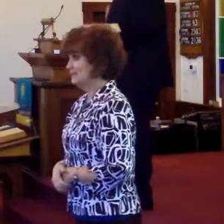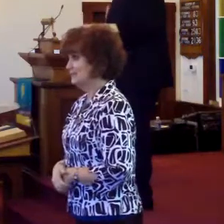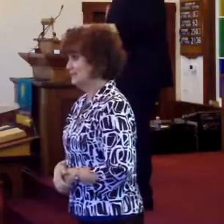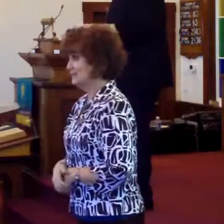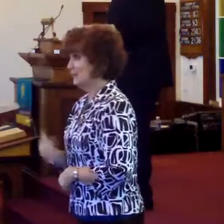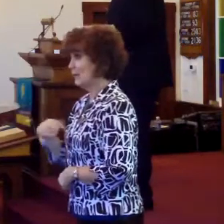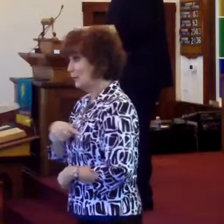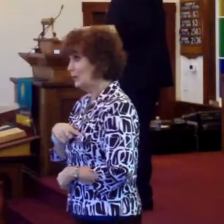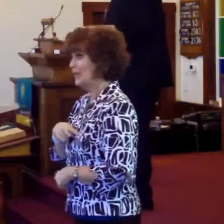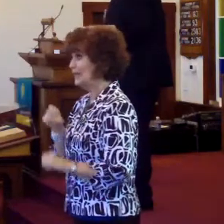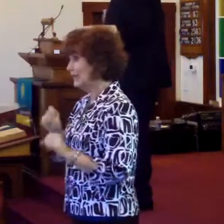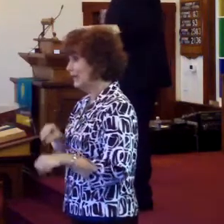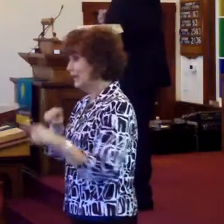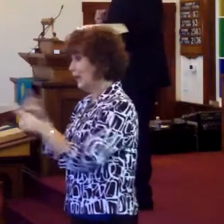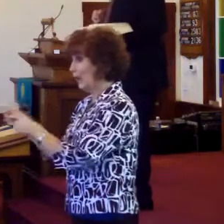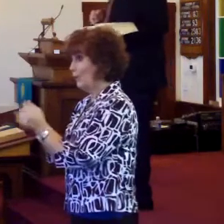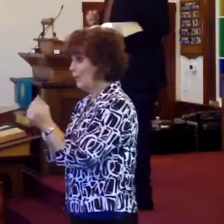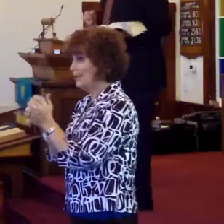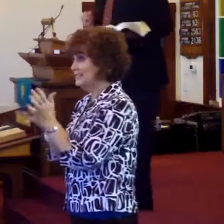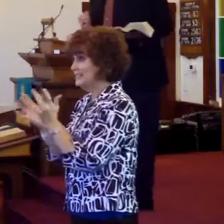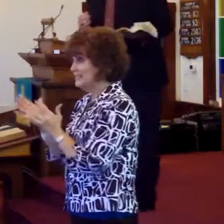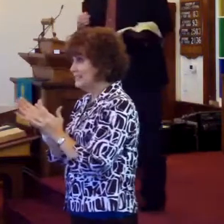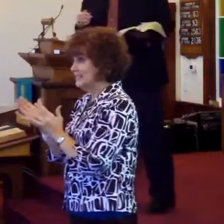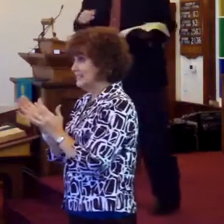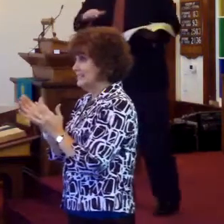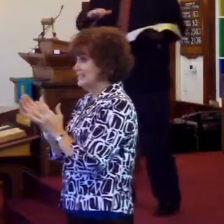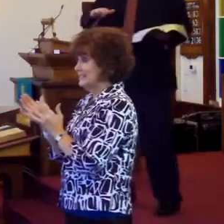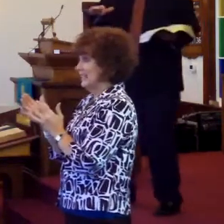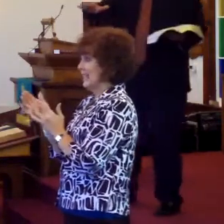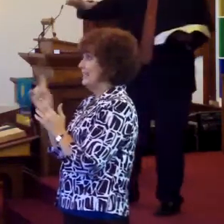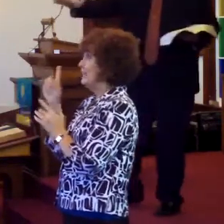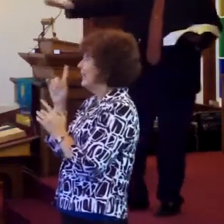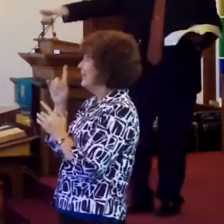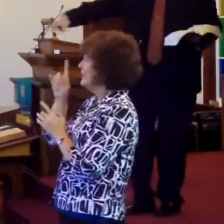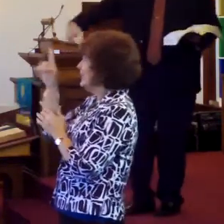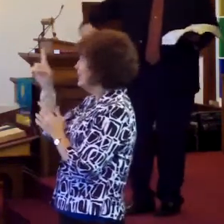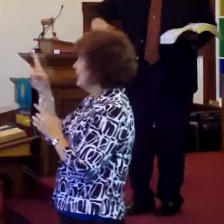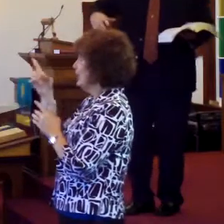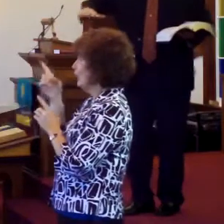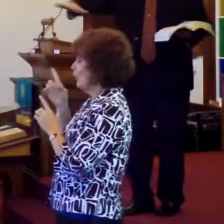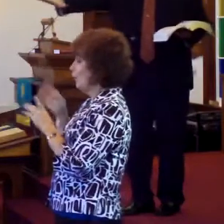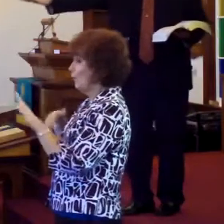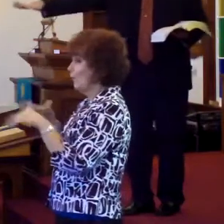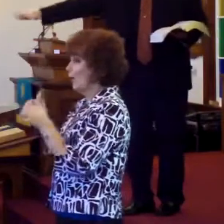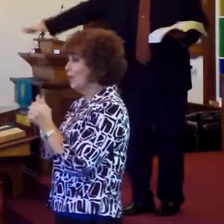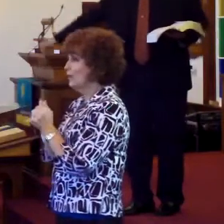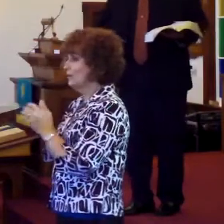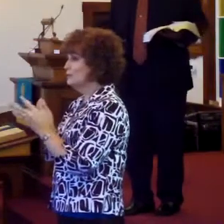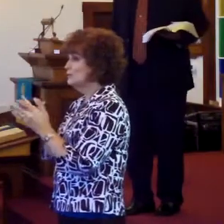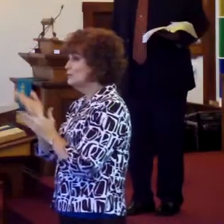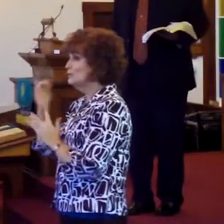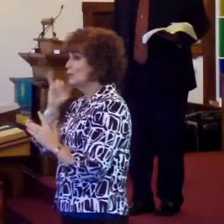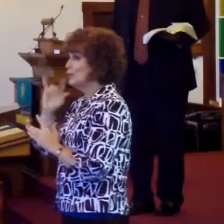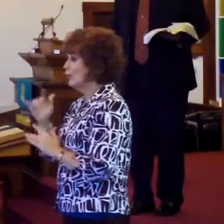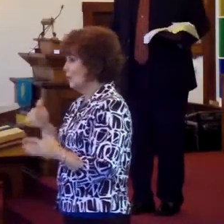We get to go Jesus. As he walks us through the golden streets.